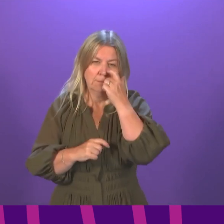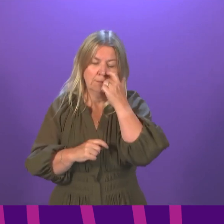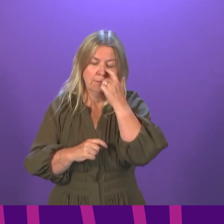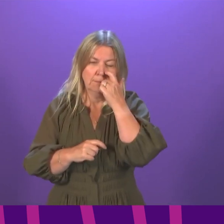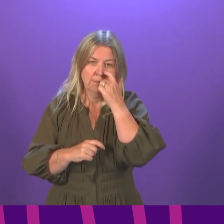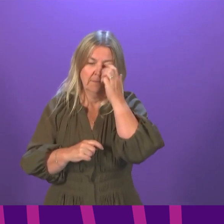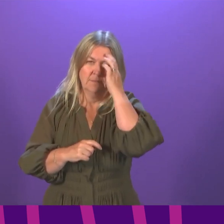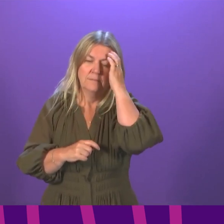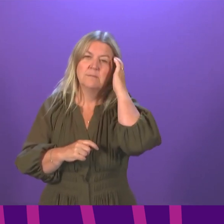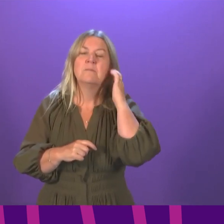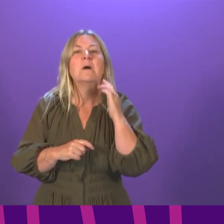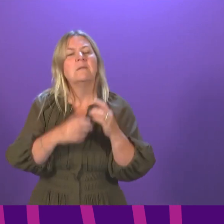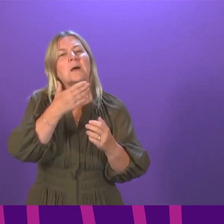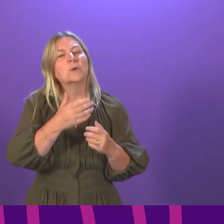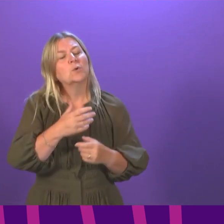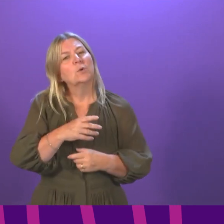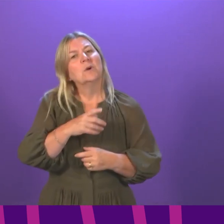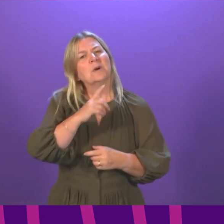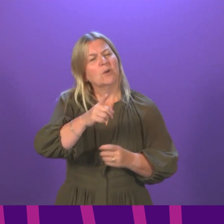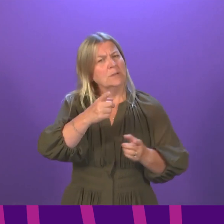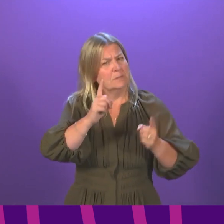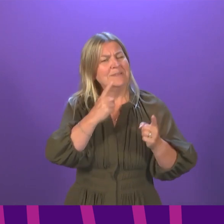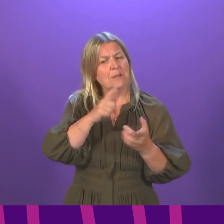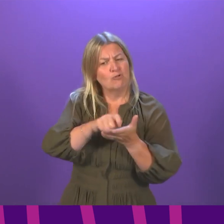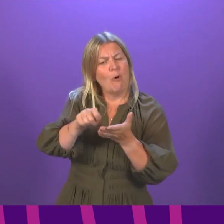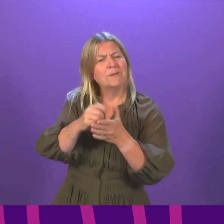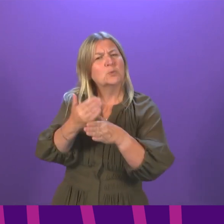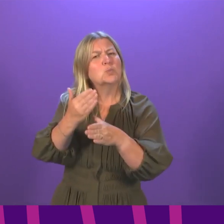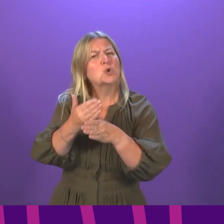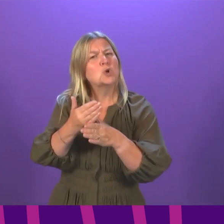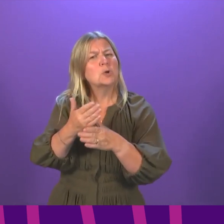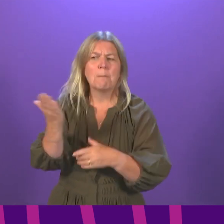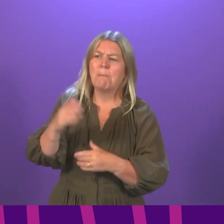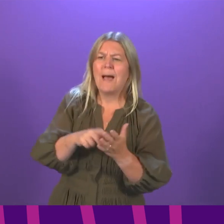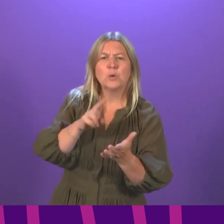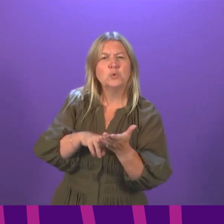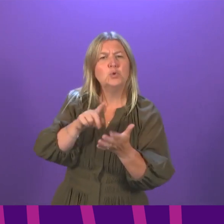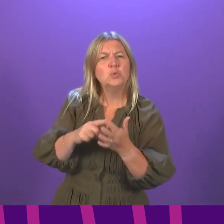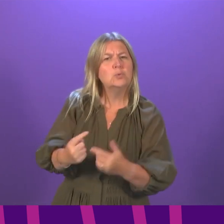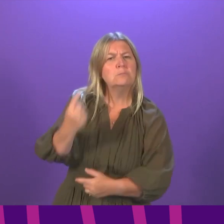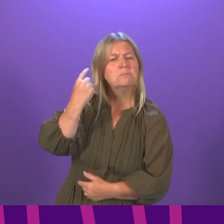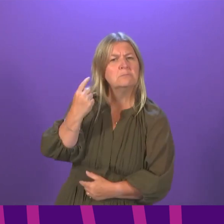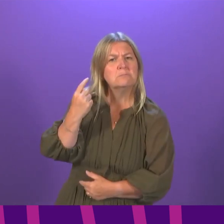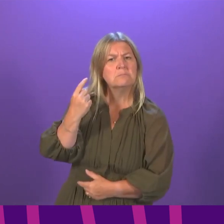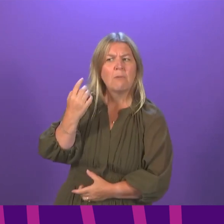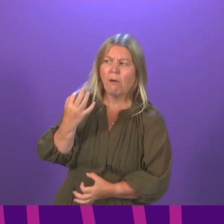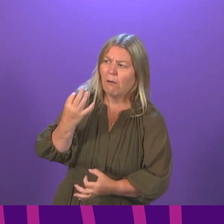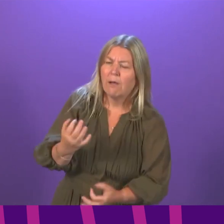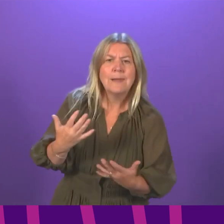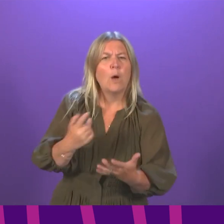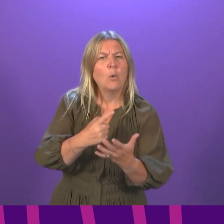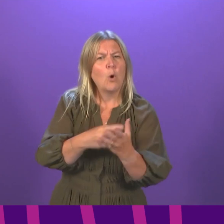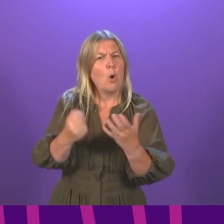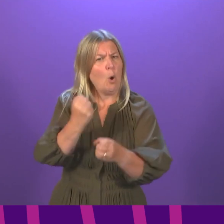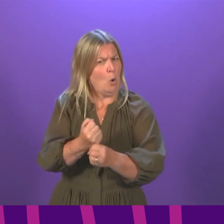The First Minister said that office working would begin to return from June, but now we are in August, and it still has not